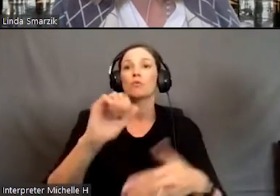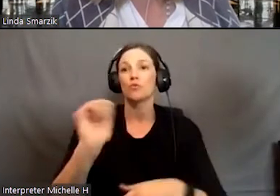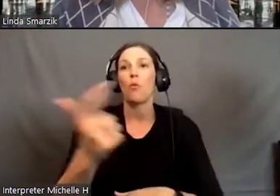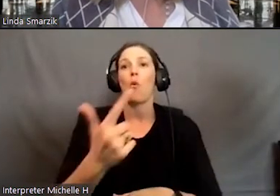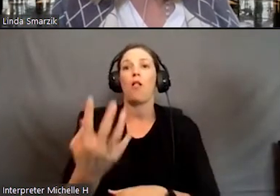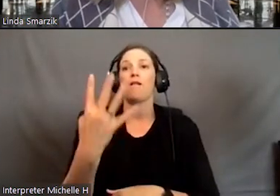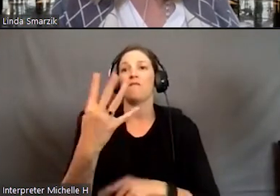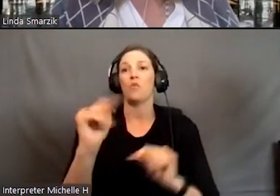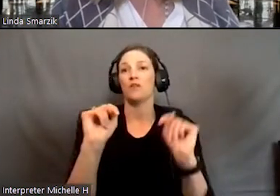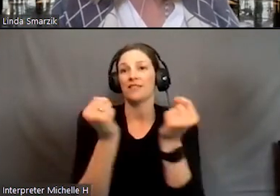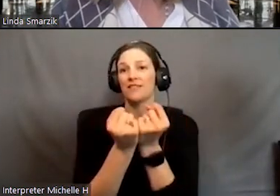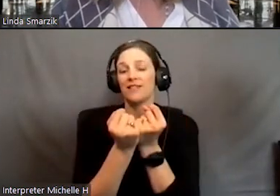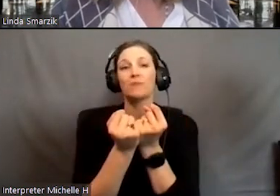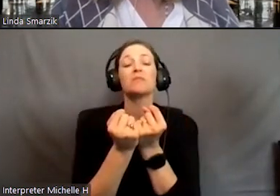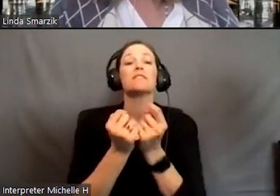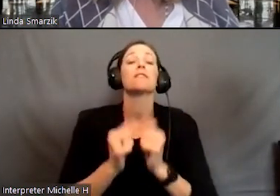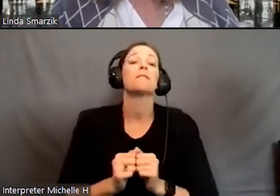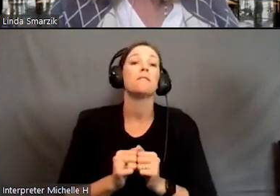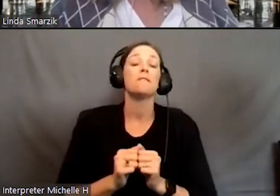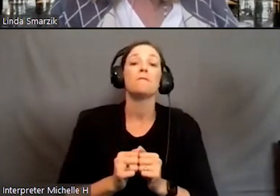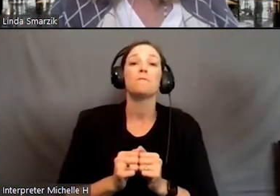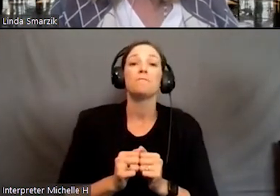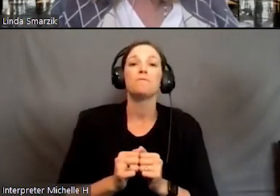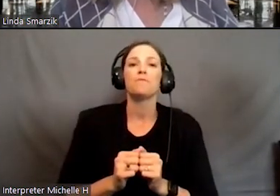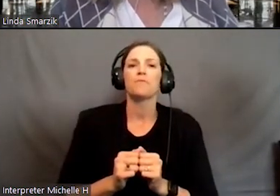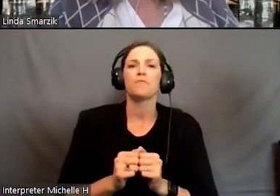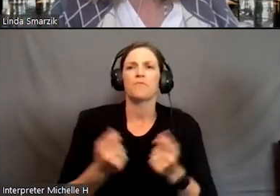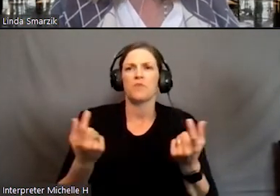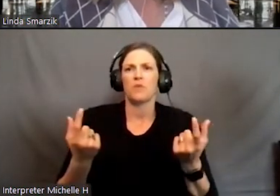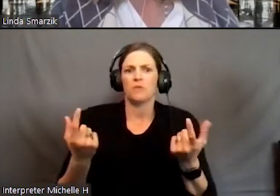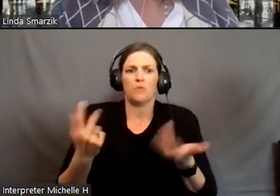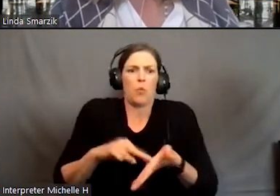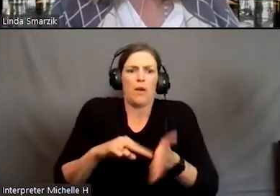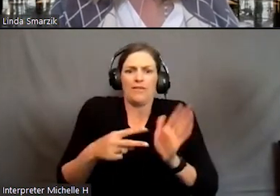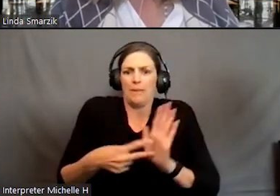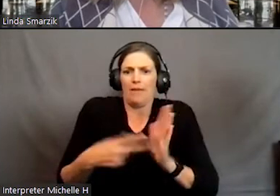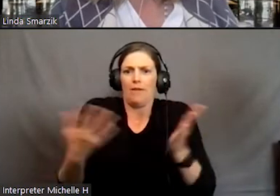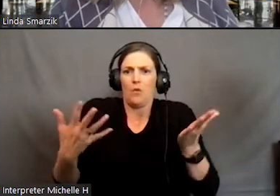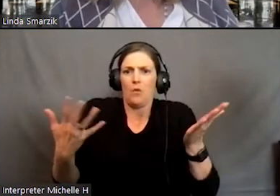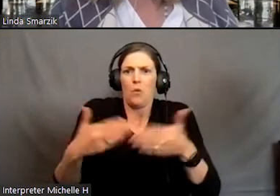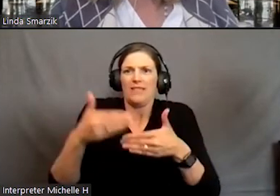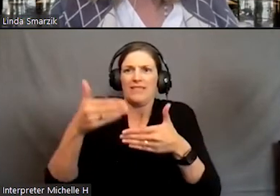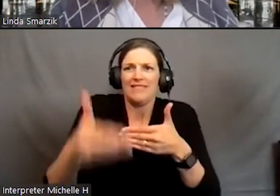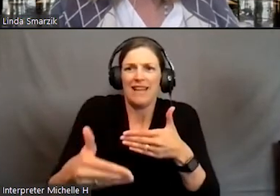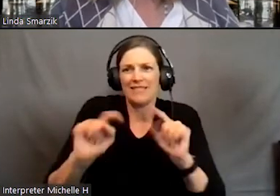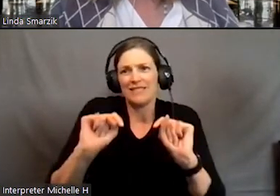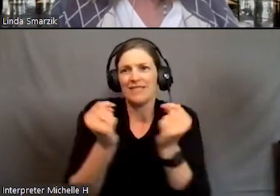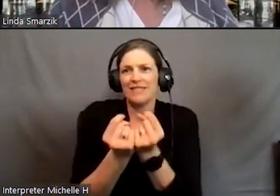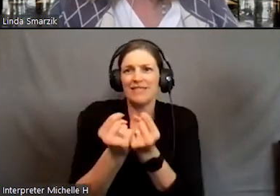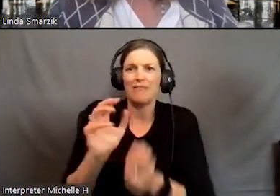teams. So what does that mean? What is next, Team M&M?